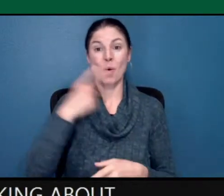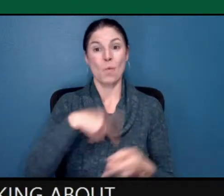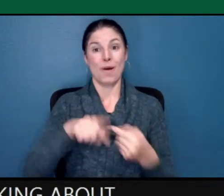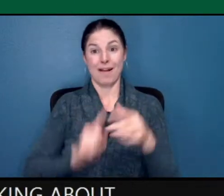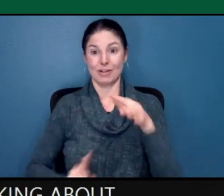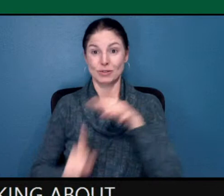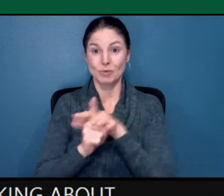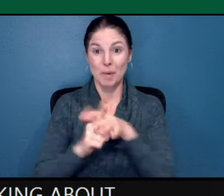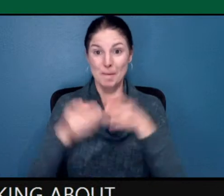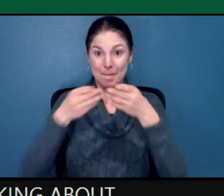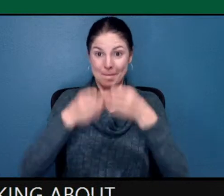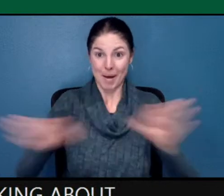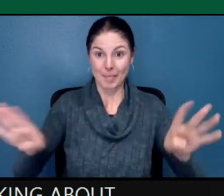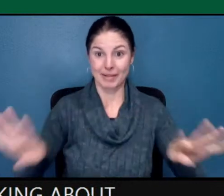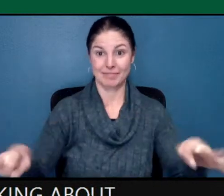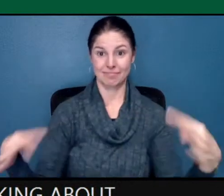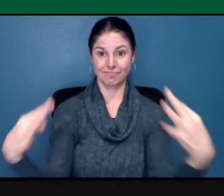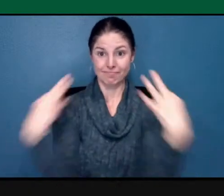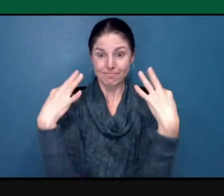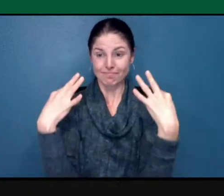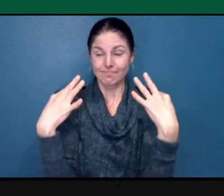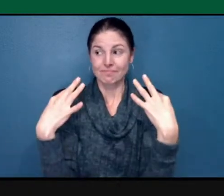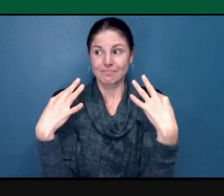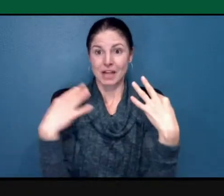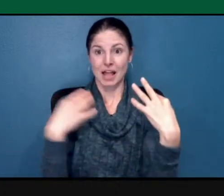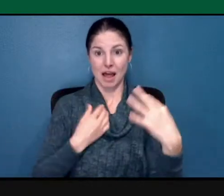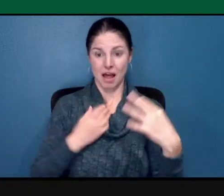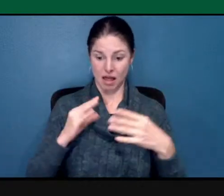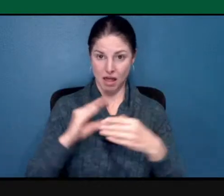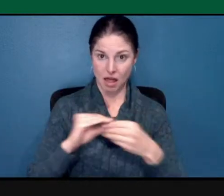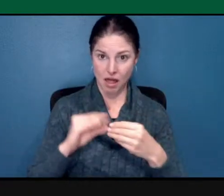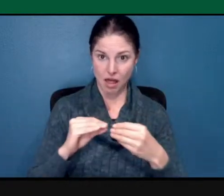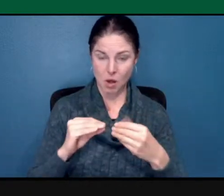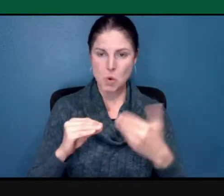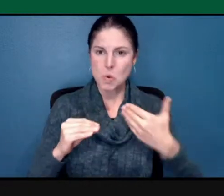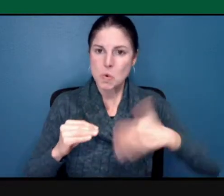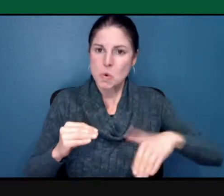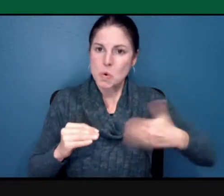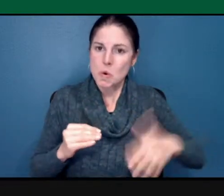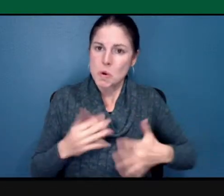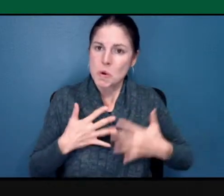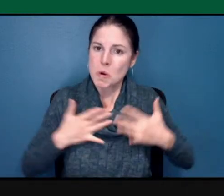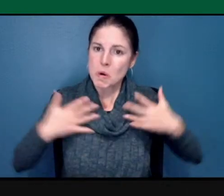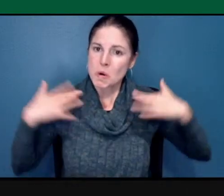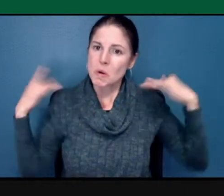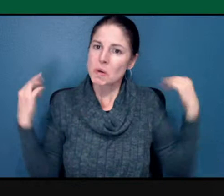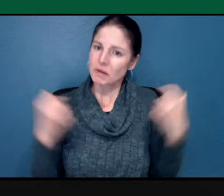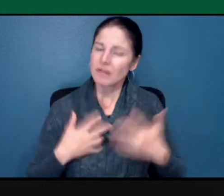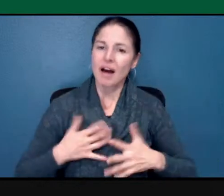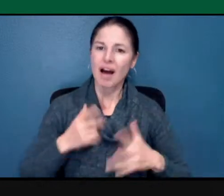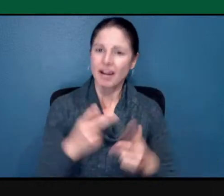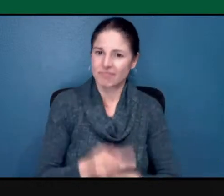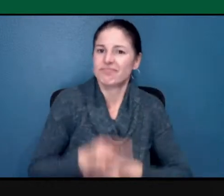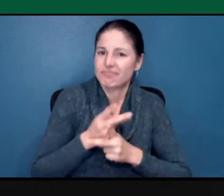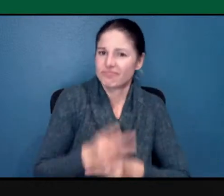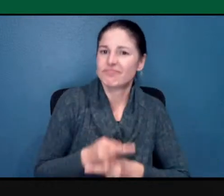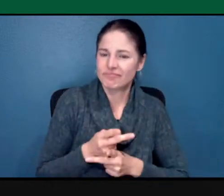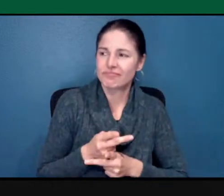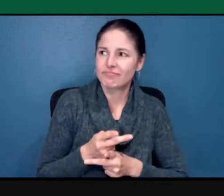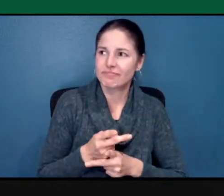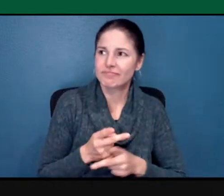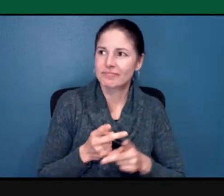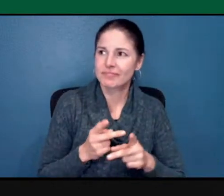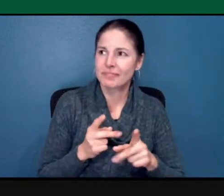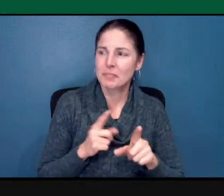gone up. And there's not a day that goes by that I don't think twice about what I say in public. But I have to